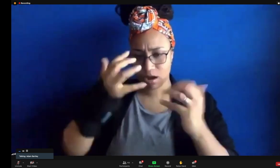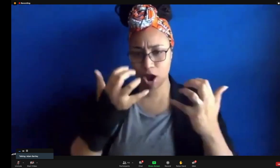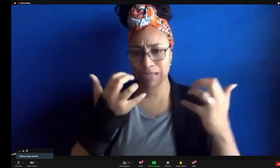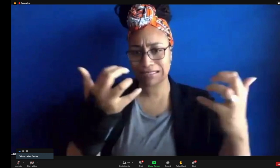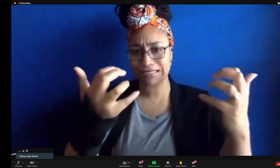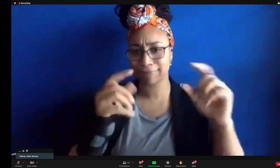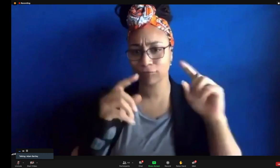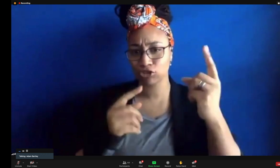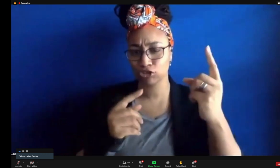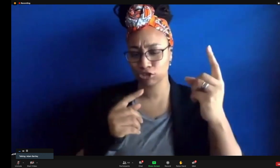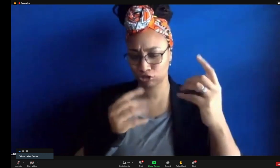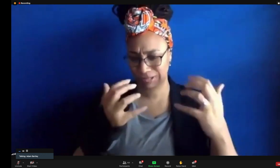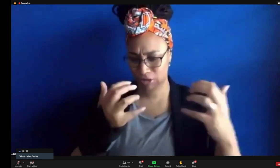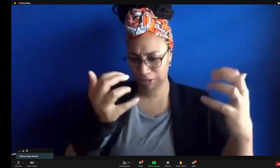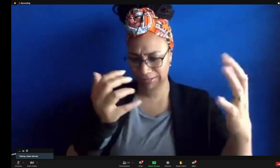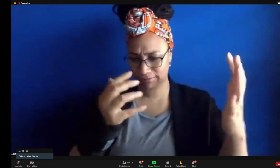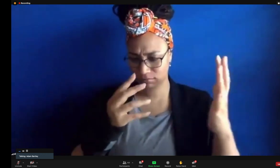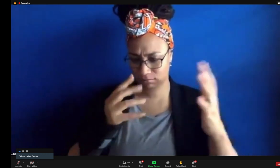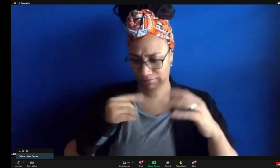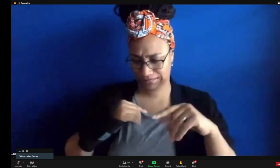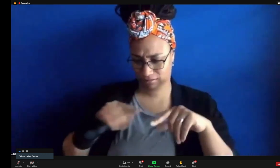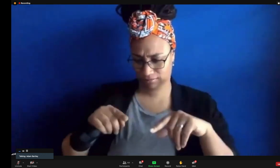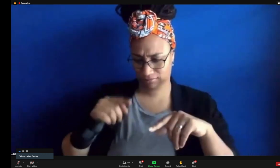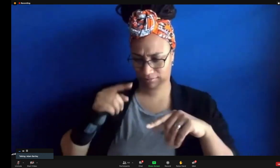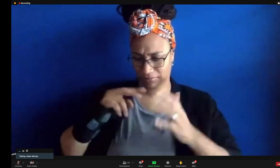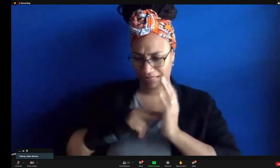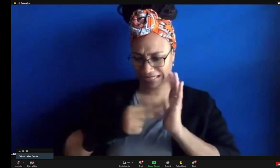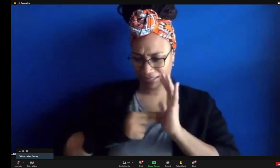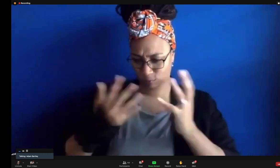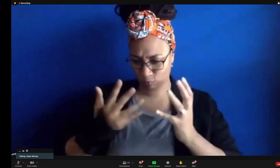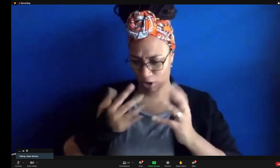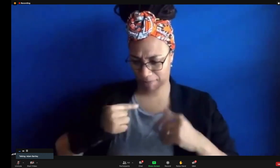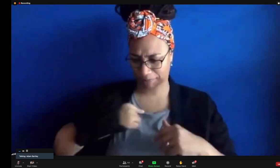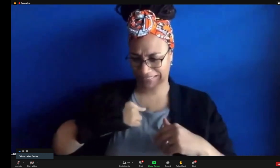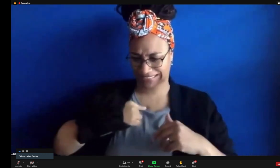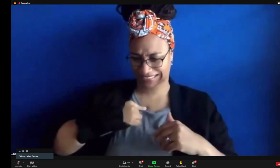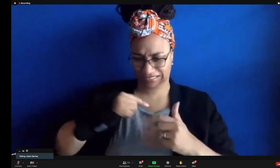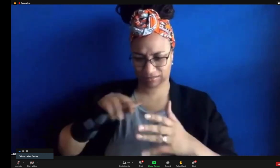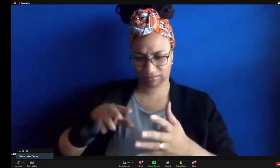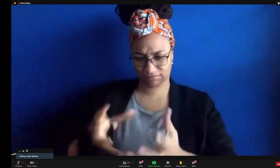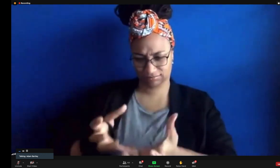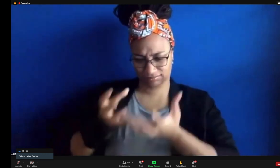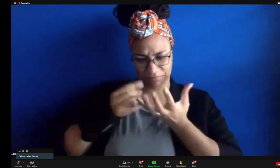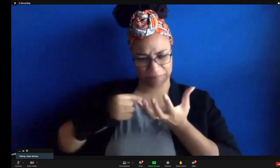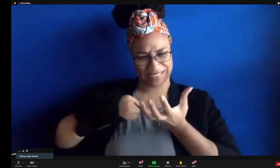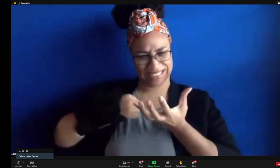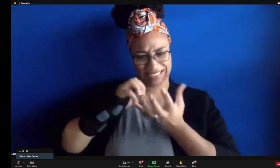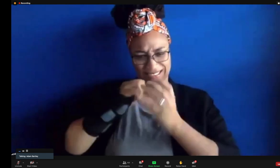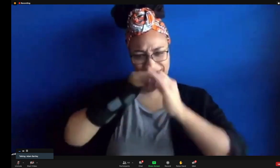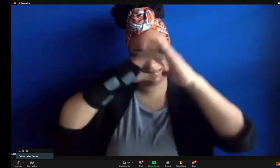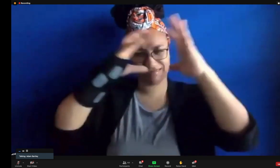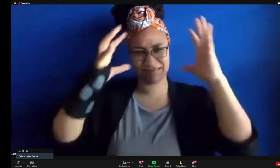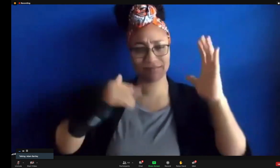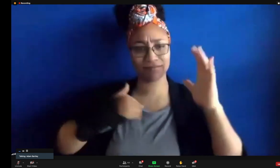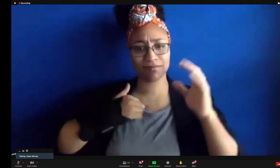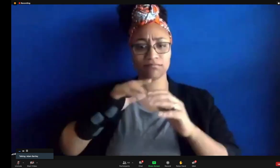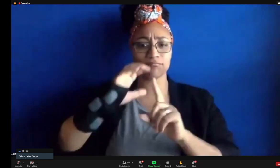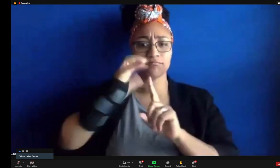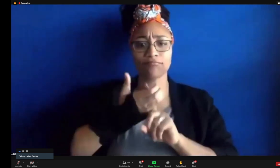to think through how you place the audience at the forefront. What this means to me is something that I have to dig into, fully